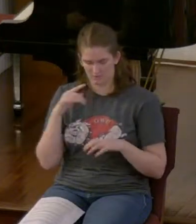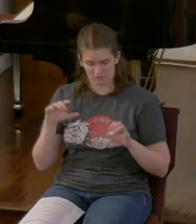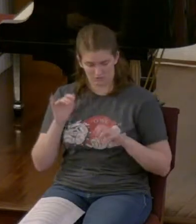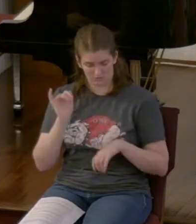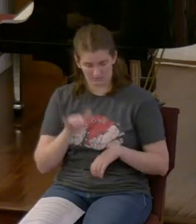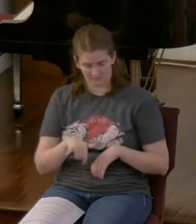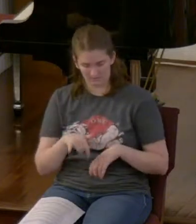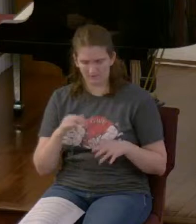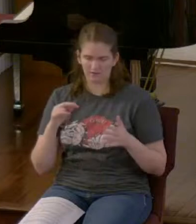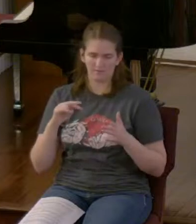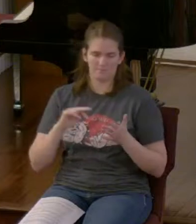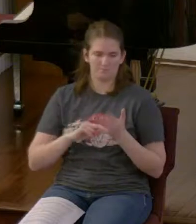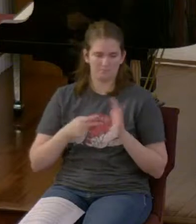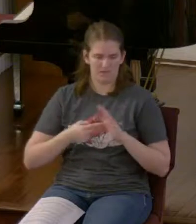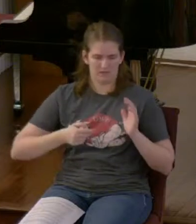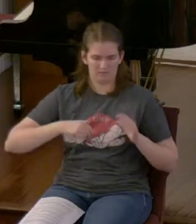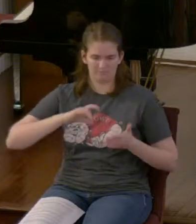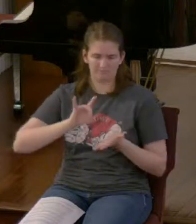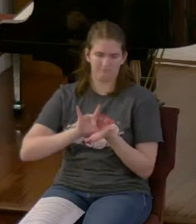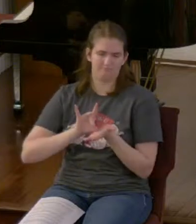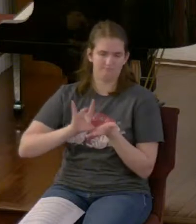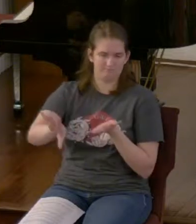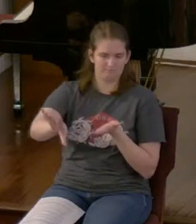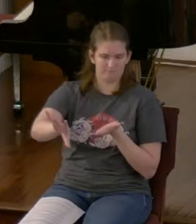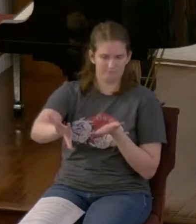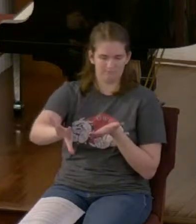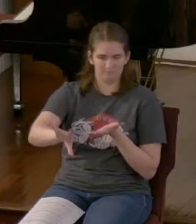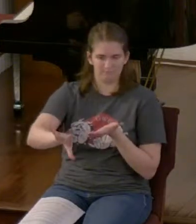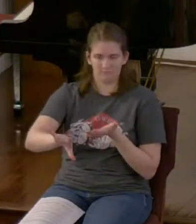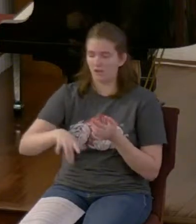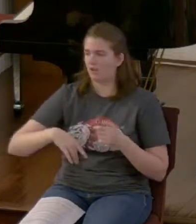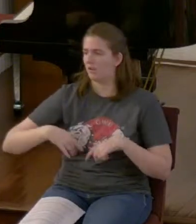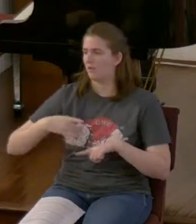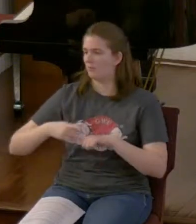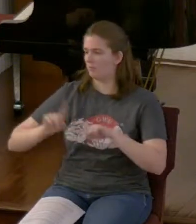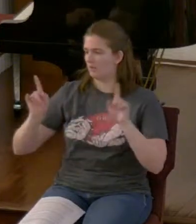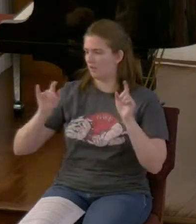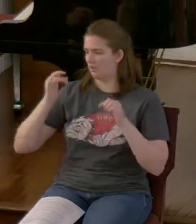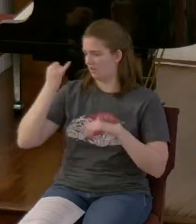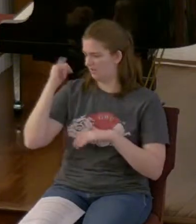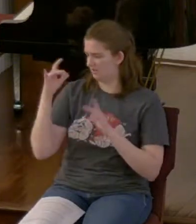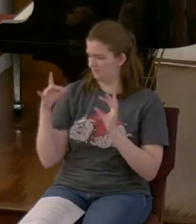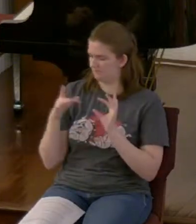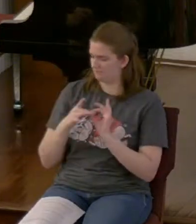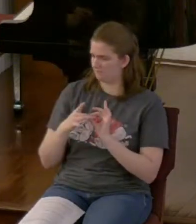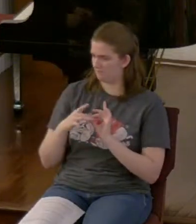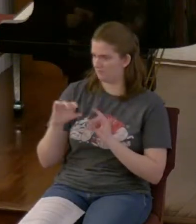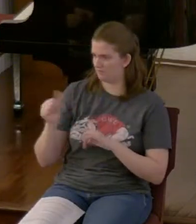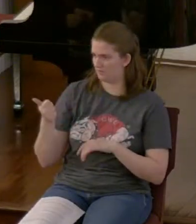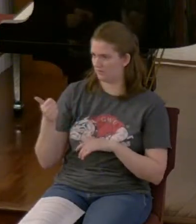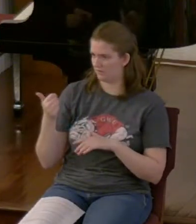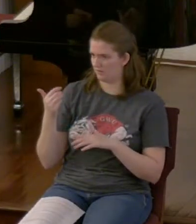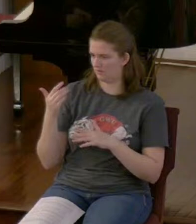used but if it's used in conjunction with another word it means to make